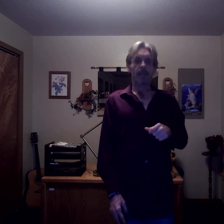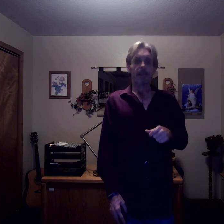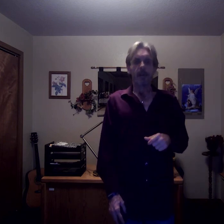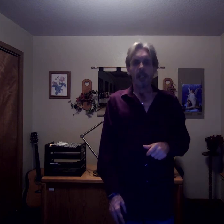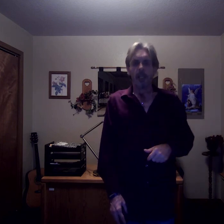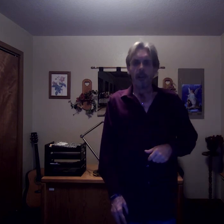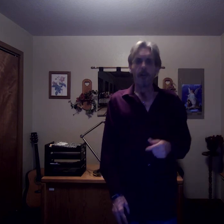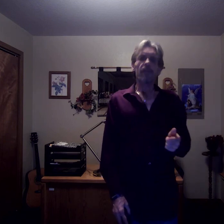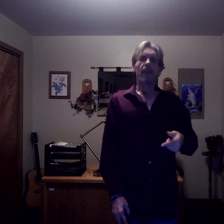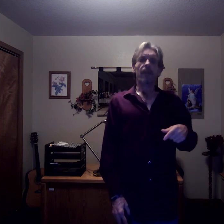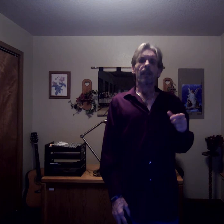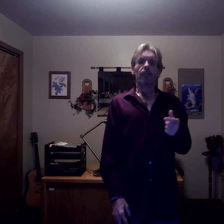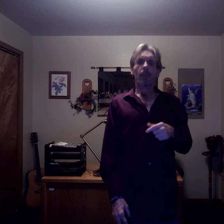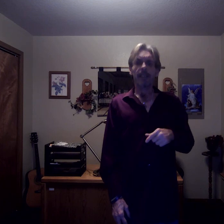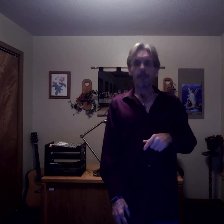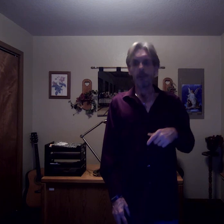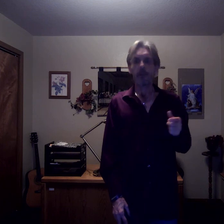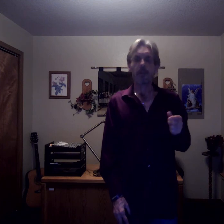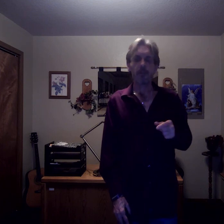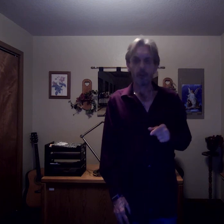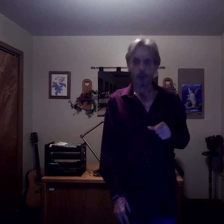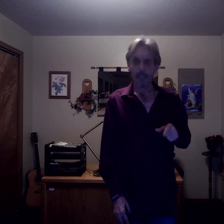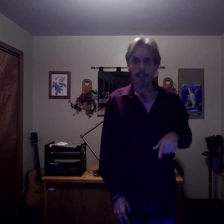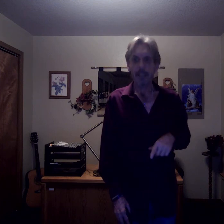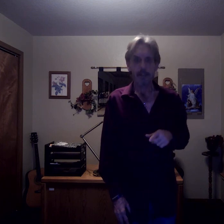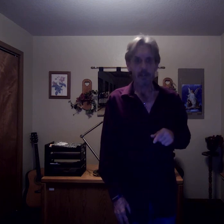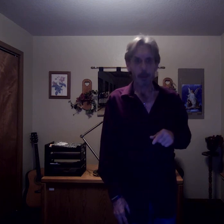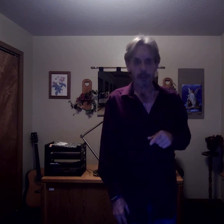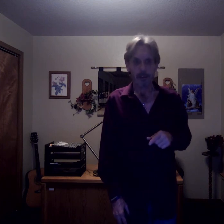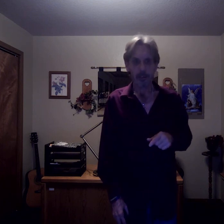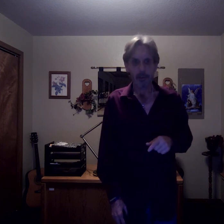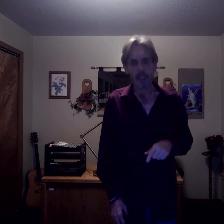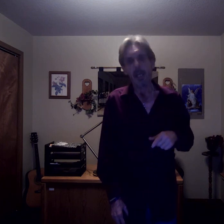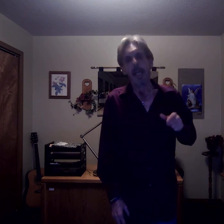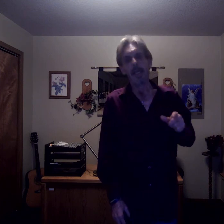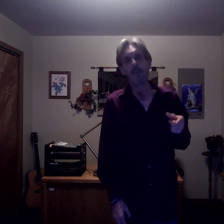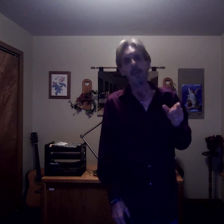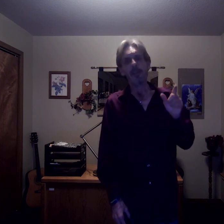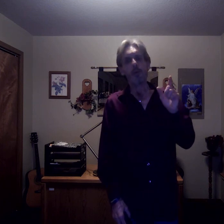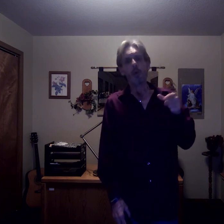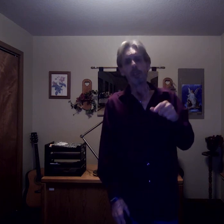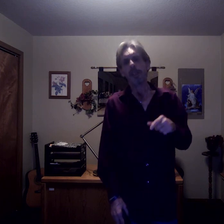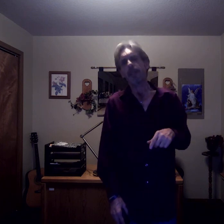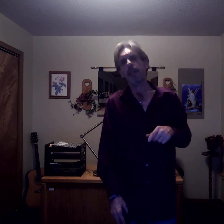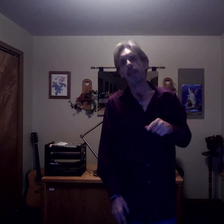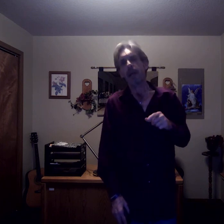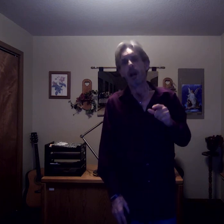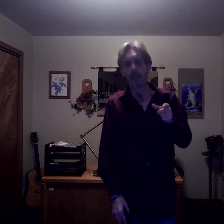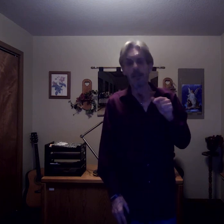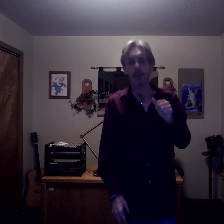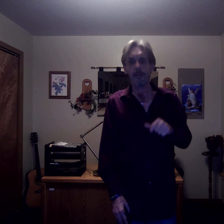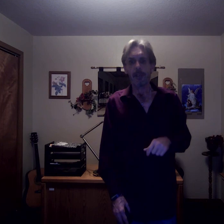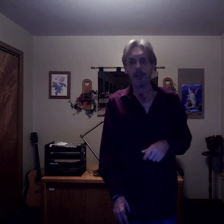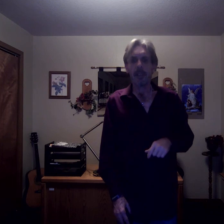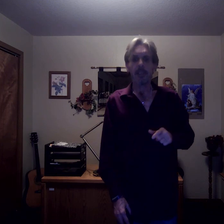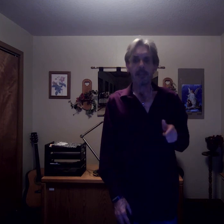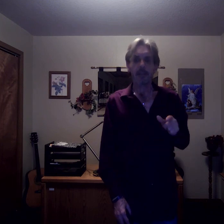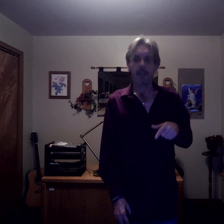There is nothing like playing music to train and discipline yourself. And if it is a work that is hard enough, it does get